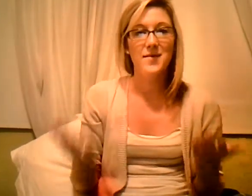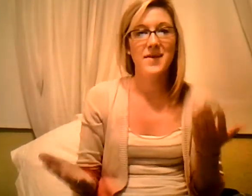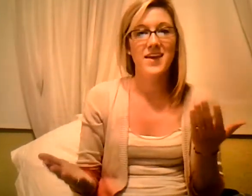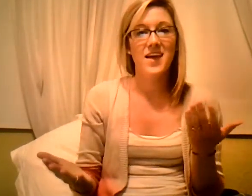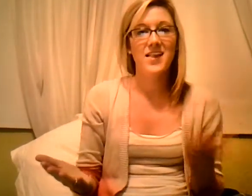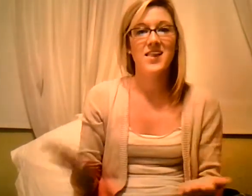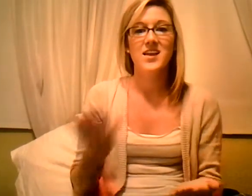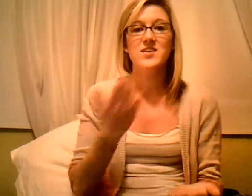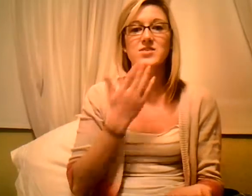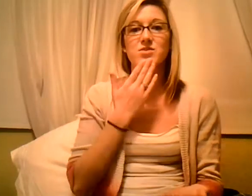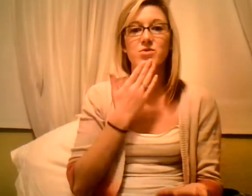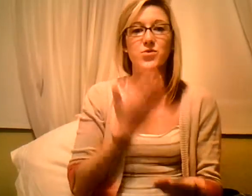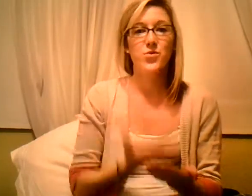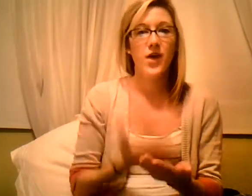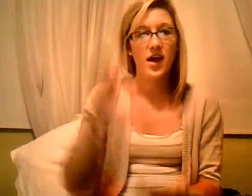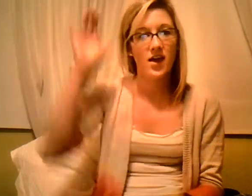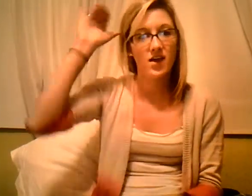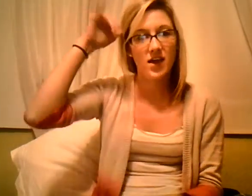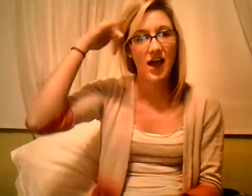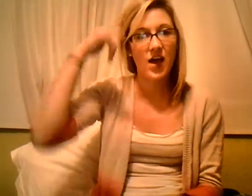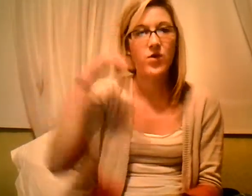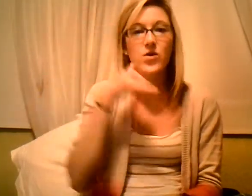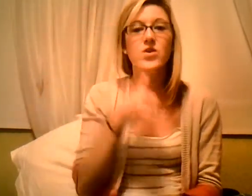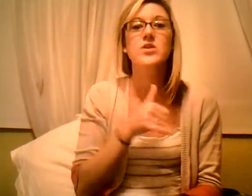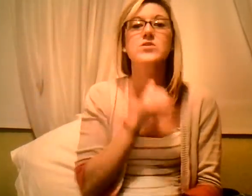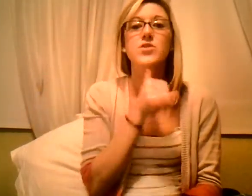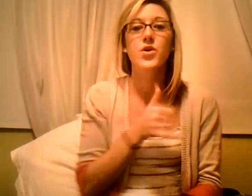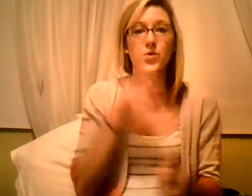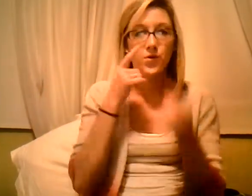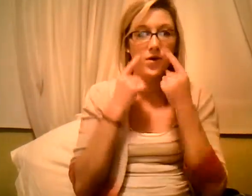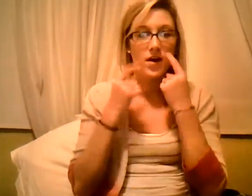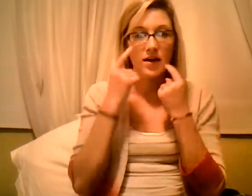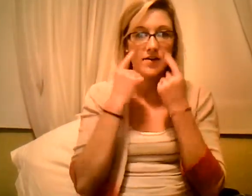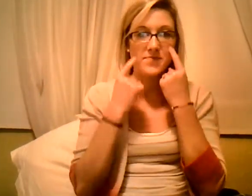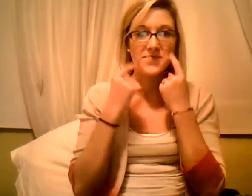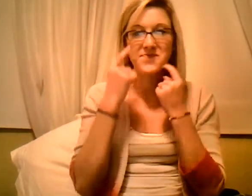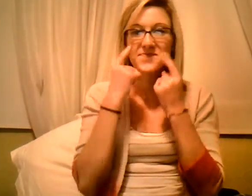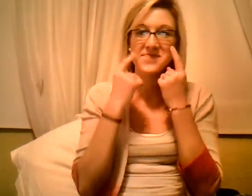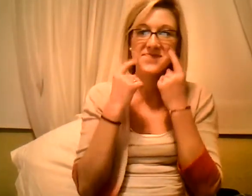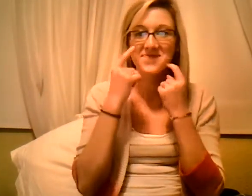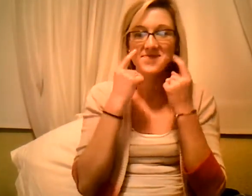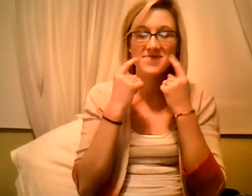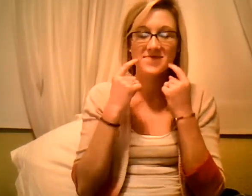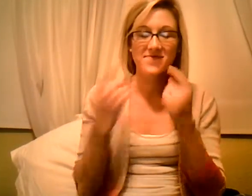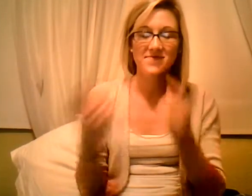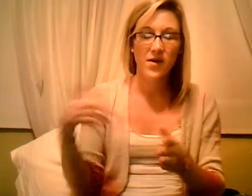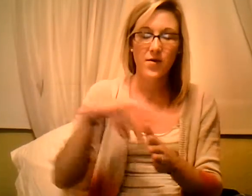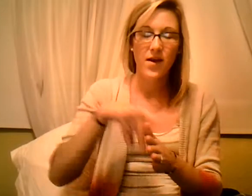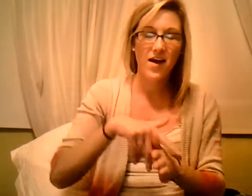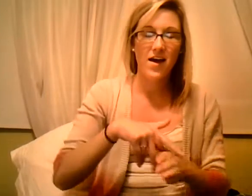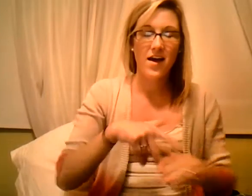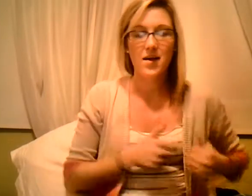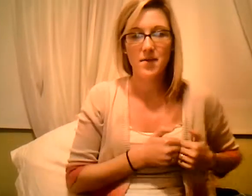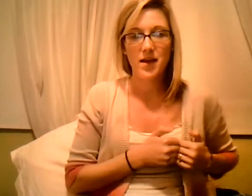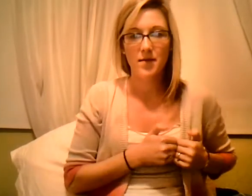an eight or two where cowgirls don't cry. Ride baby,